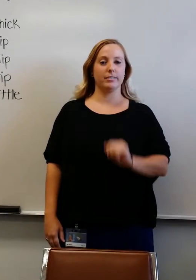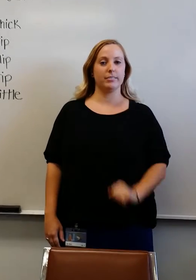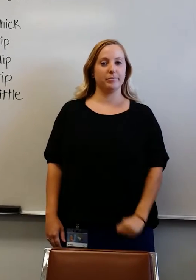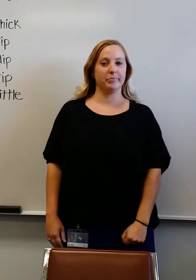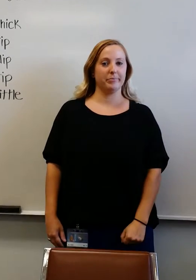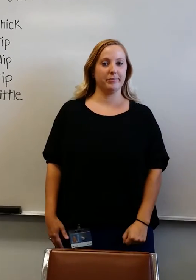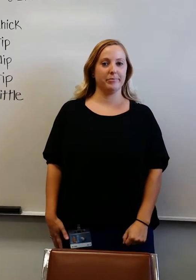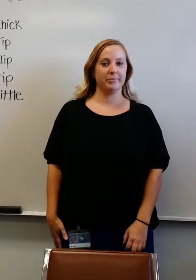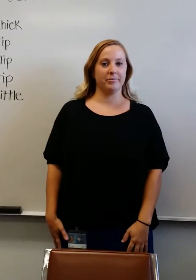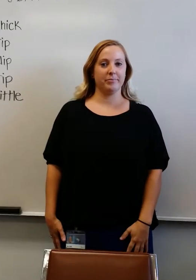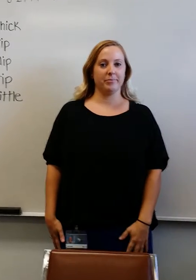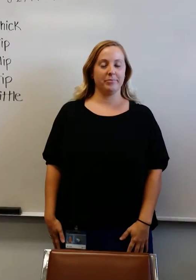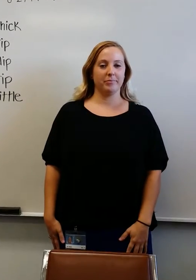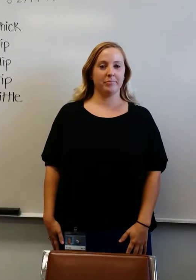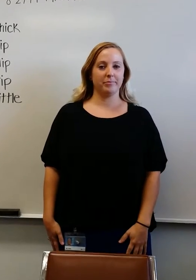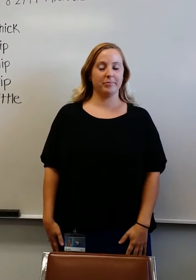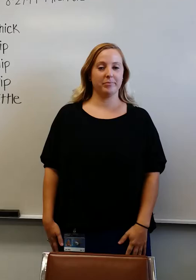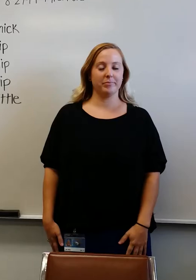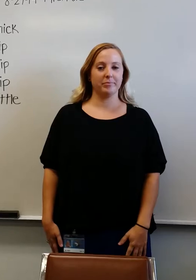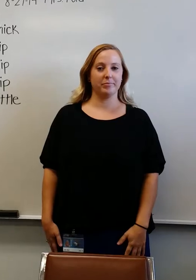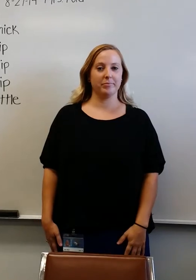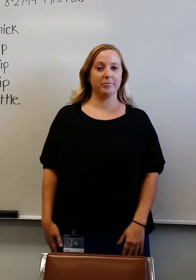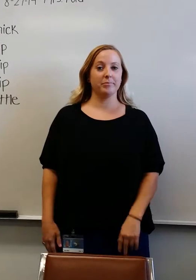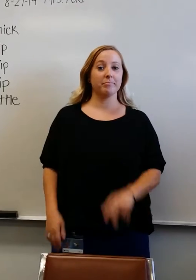The chick is cute.